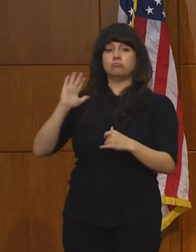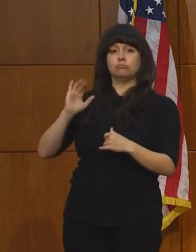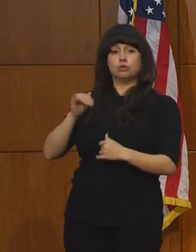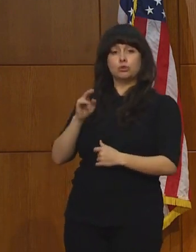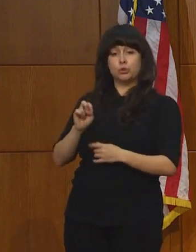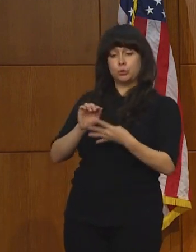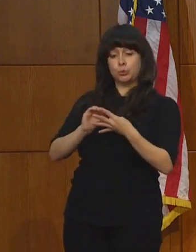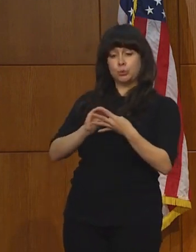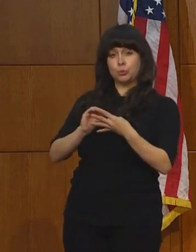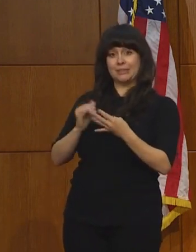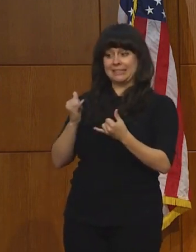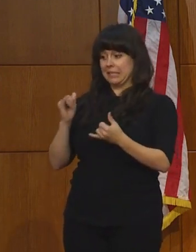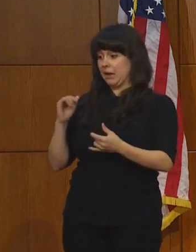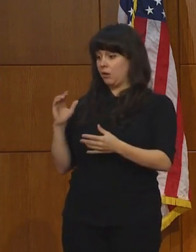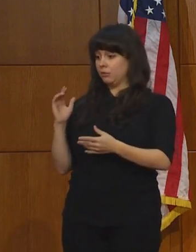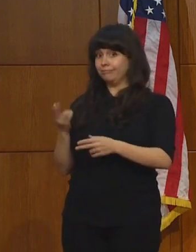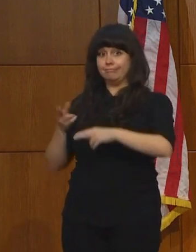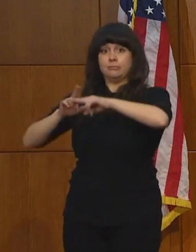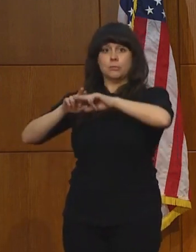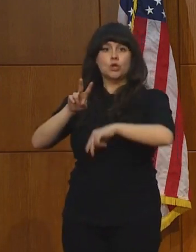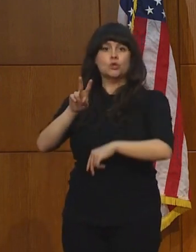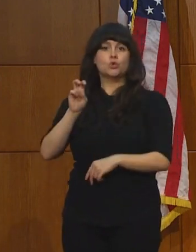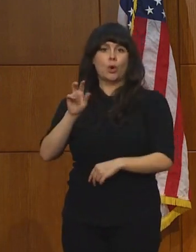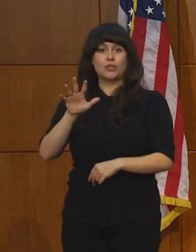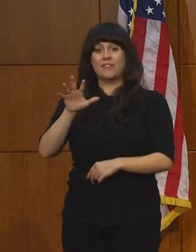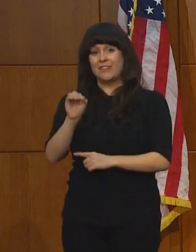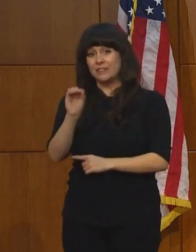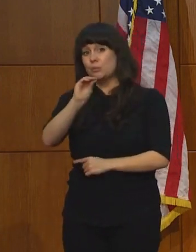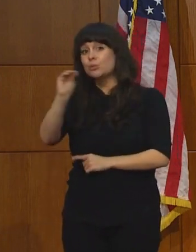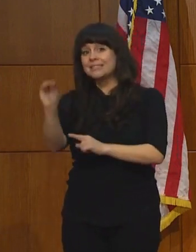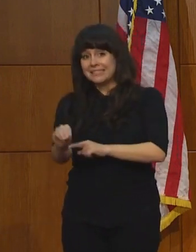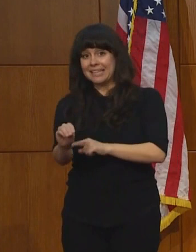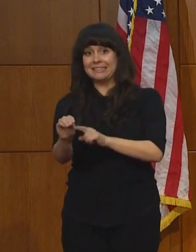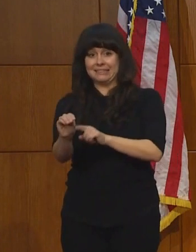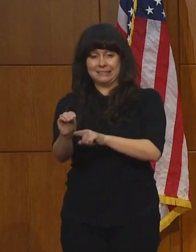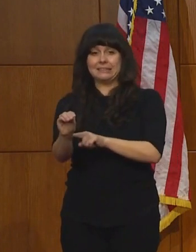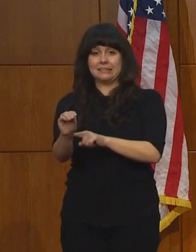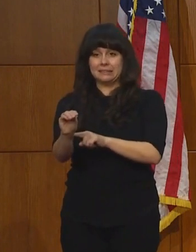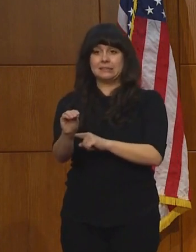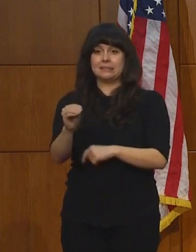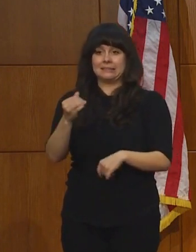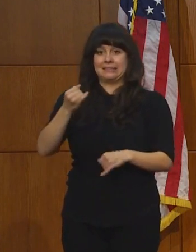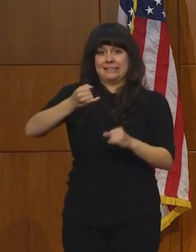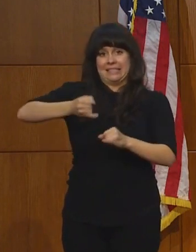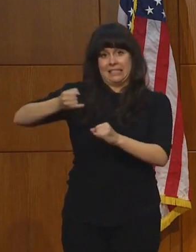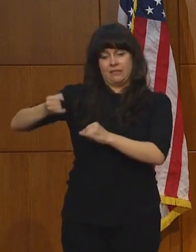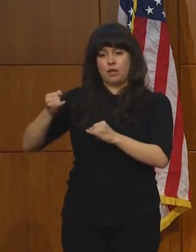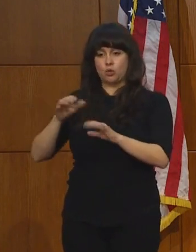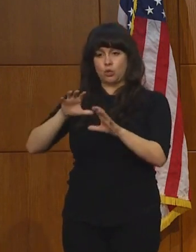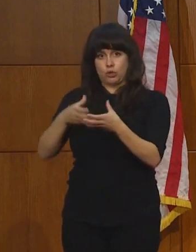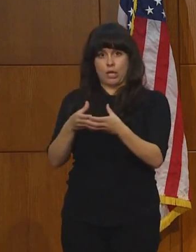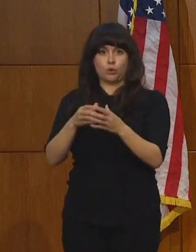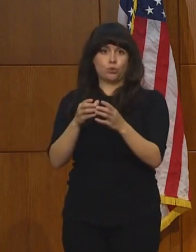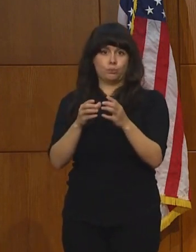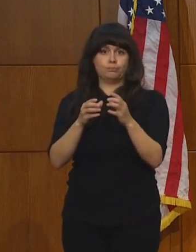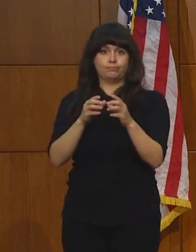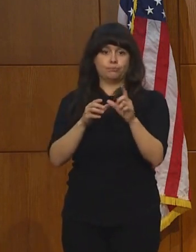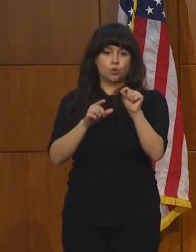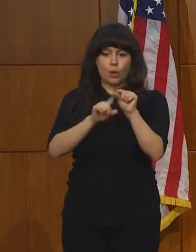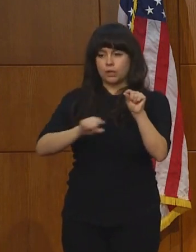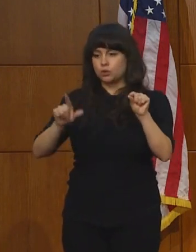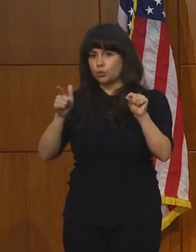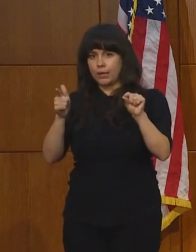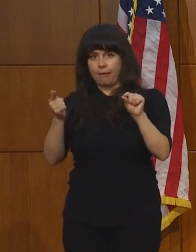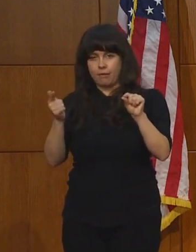250%. 250% in individuals aged 20 through 29,